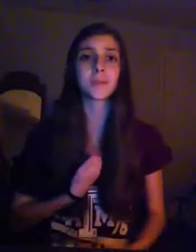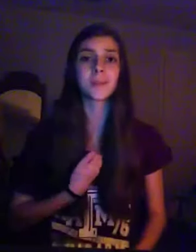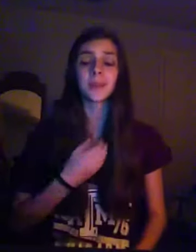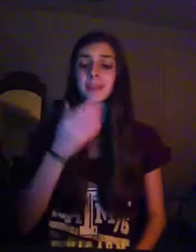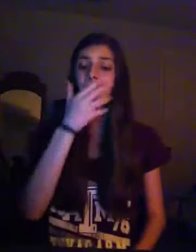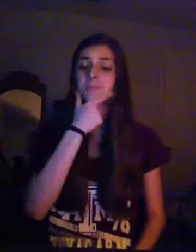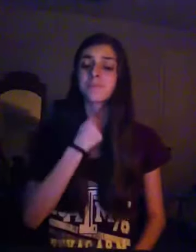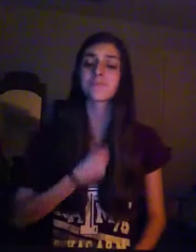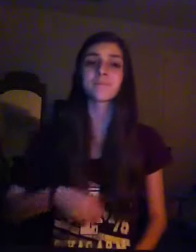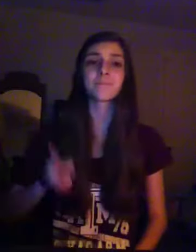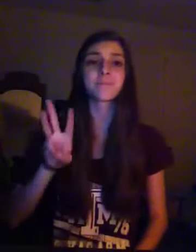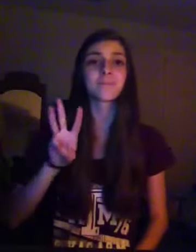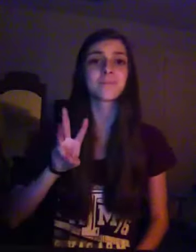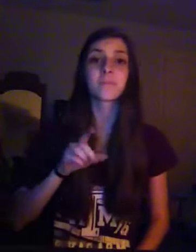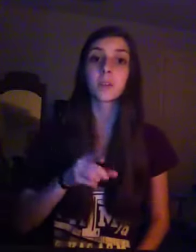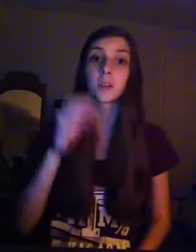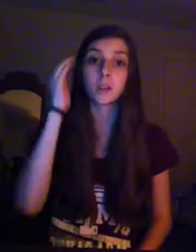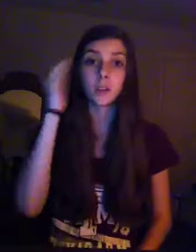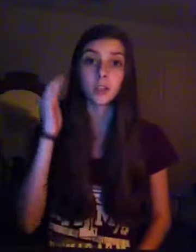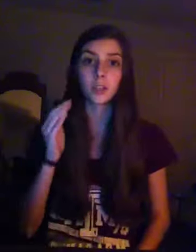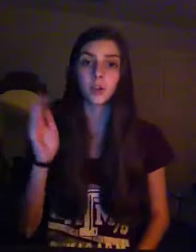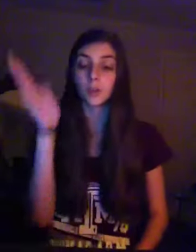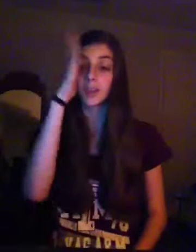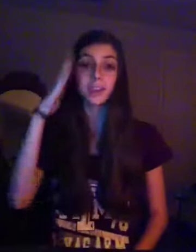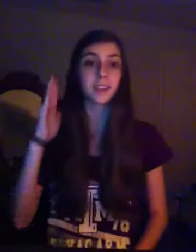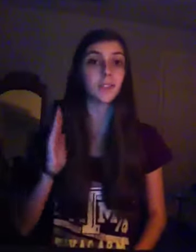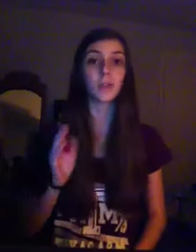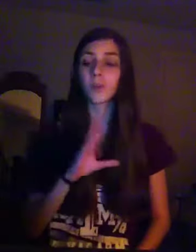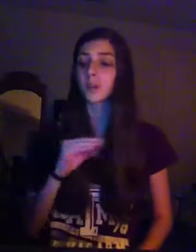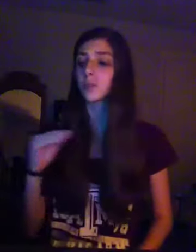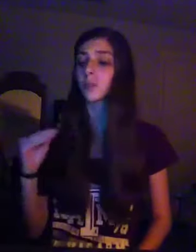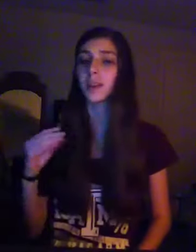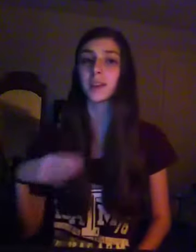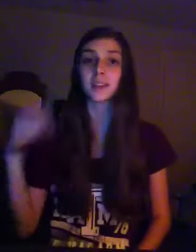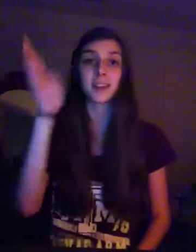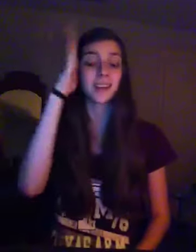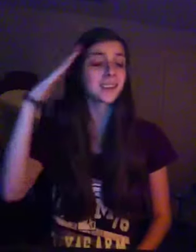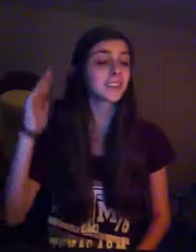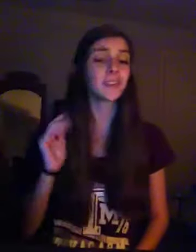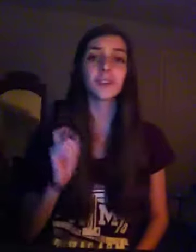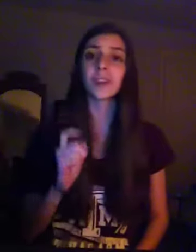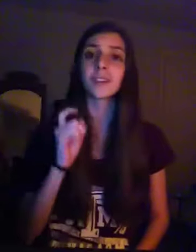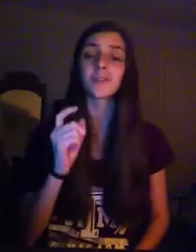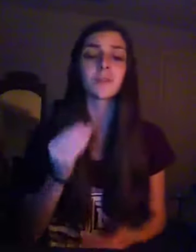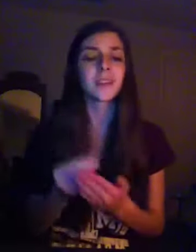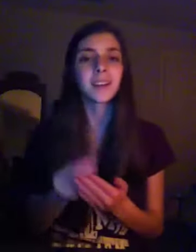me At six years old, didn't know he never walks away He never asks for money,